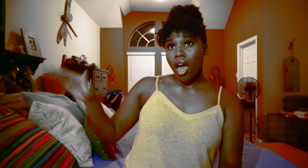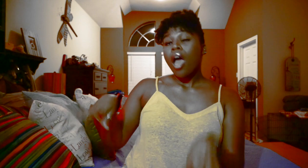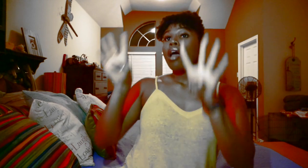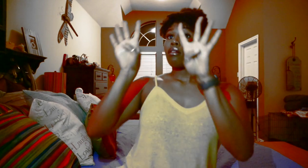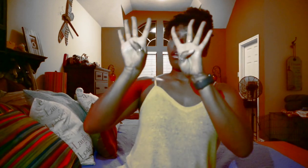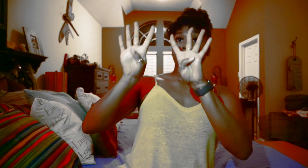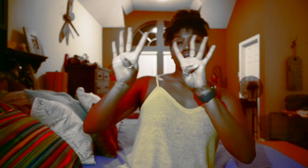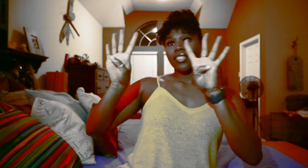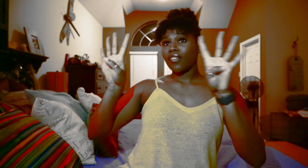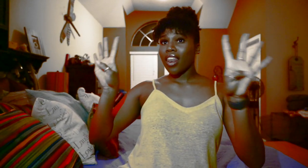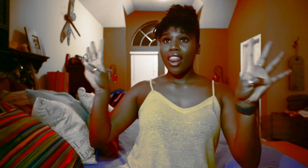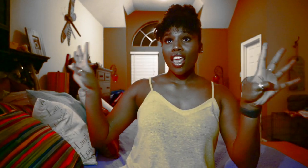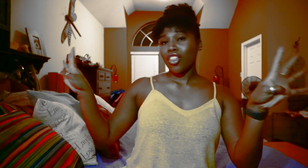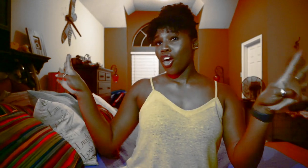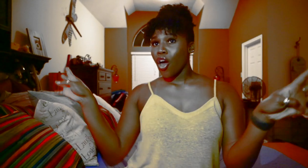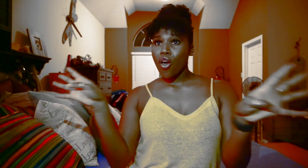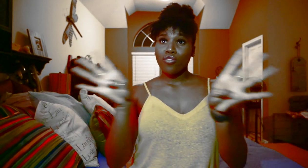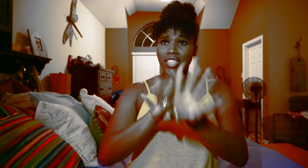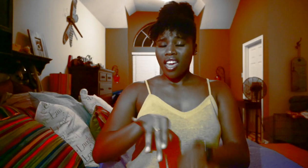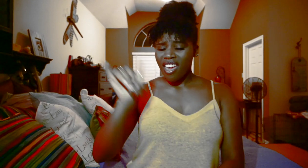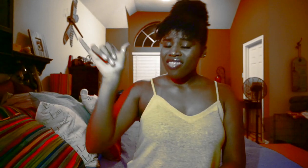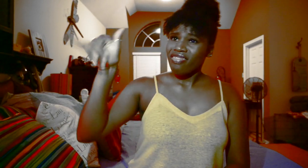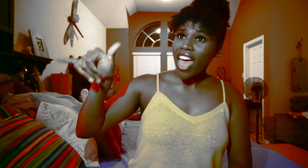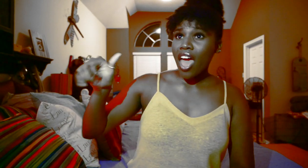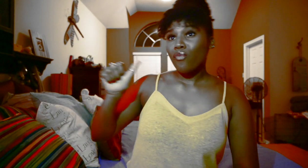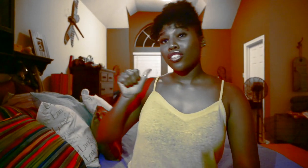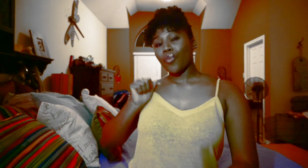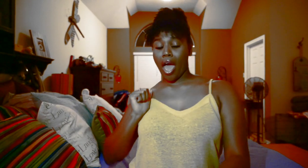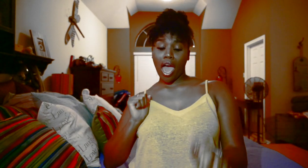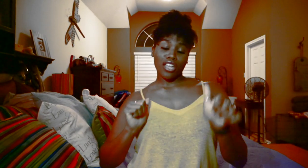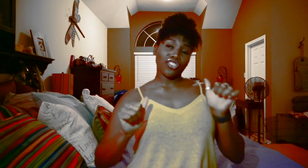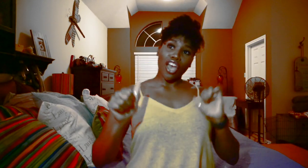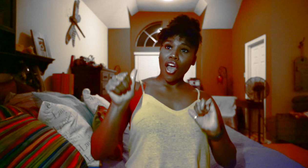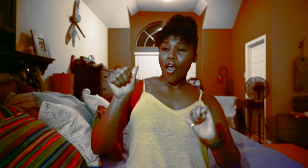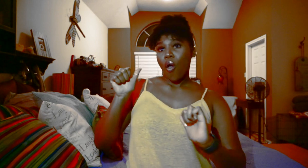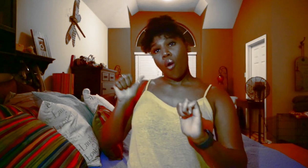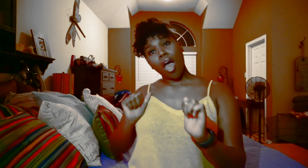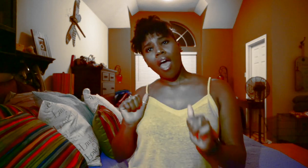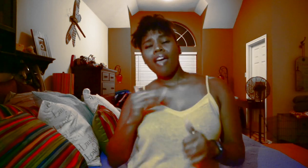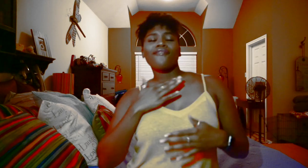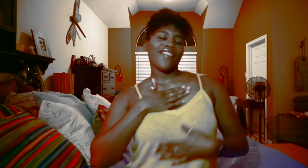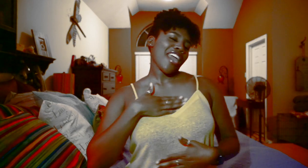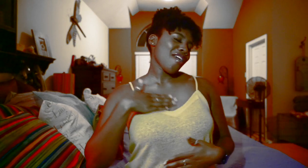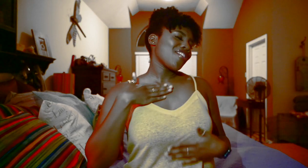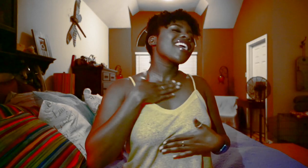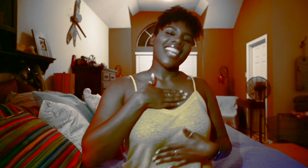Curtains finally closing That was quite a show Very